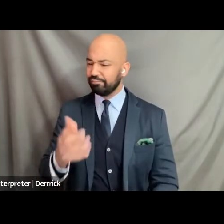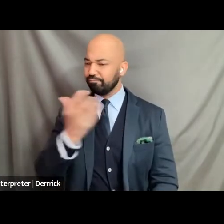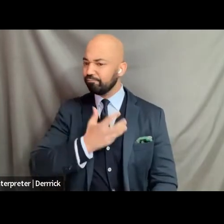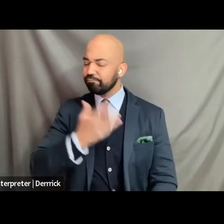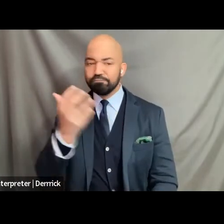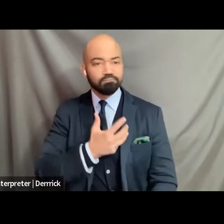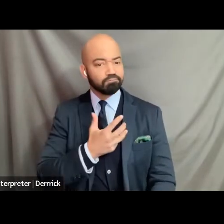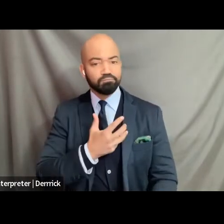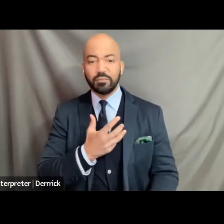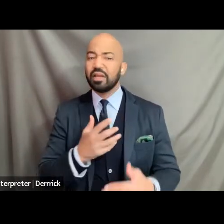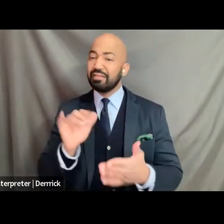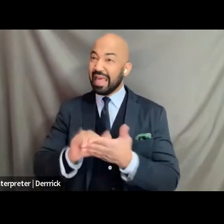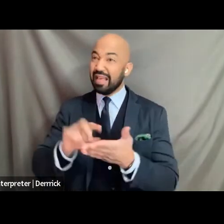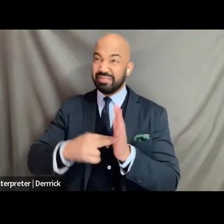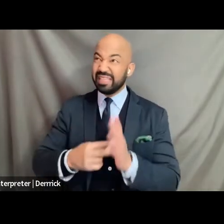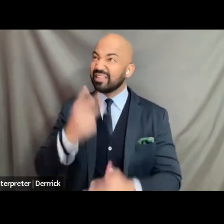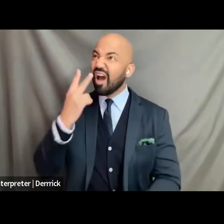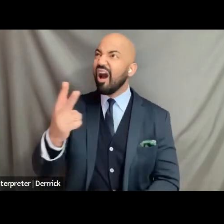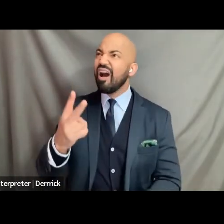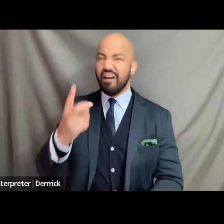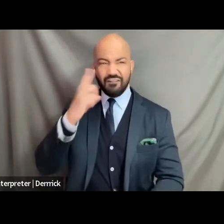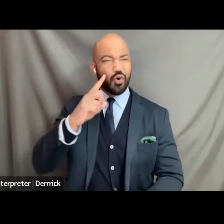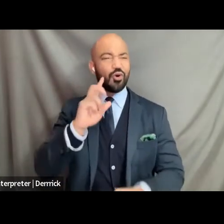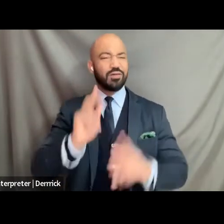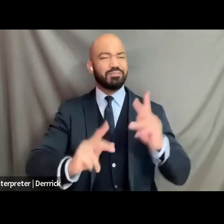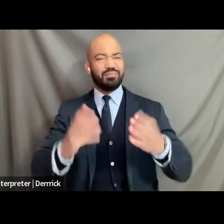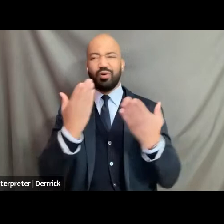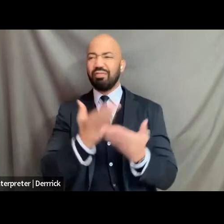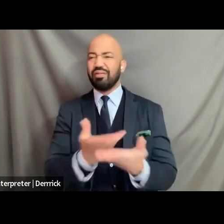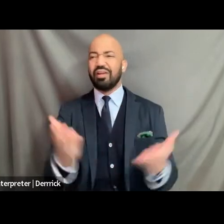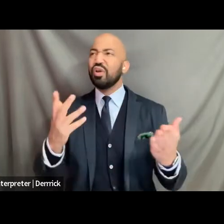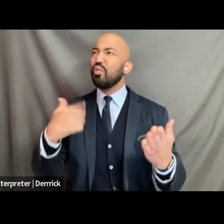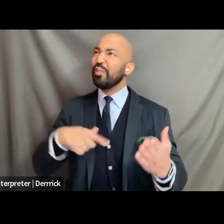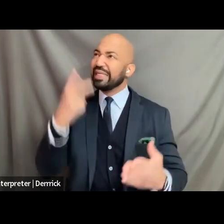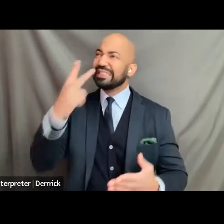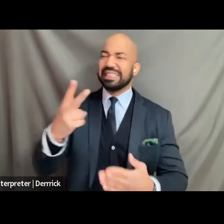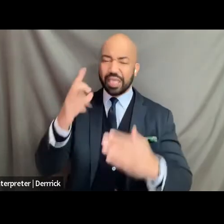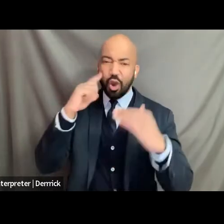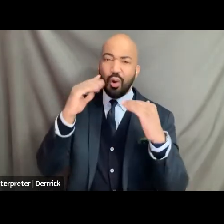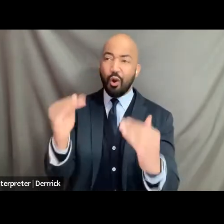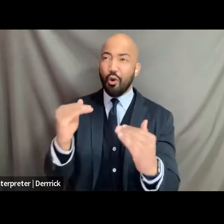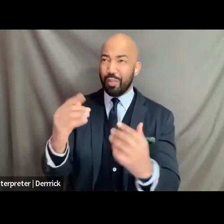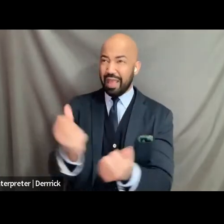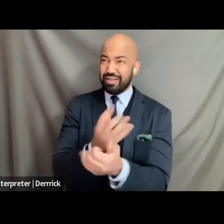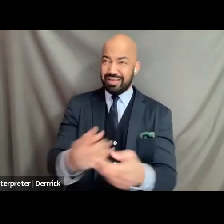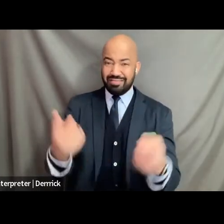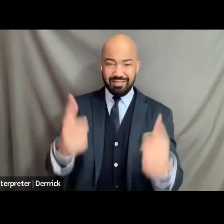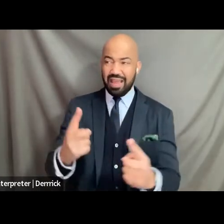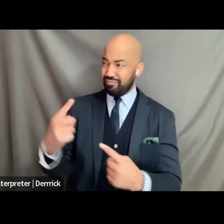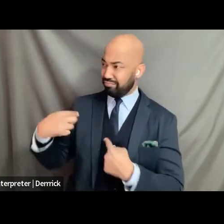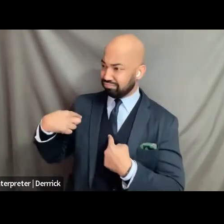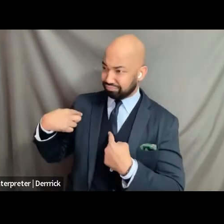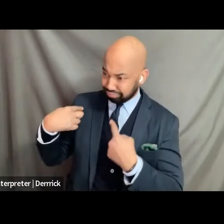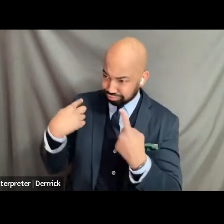rings as a beacon of hope from from everything that has occurred in this nation